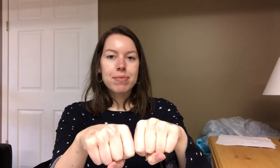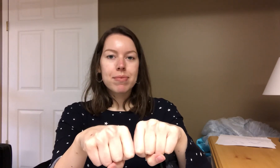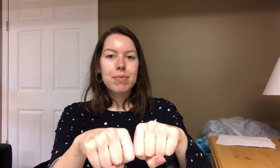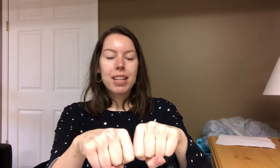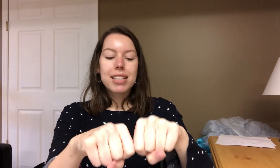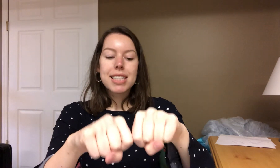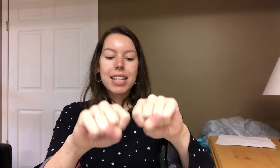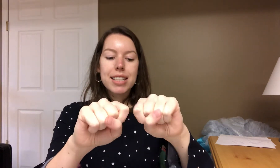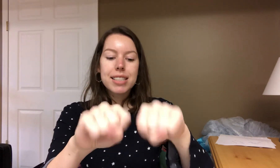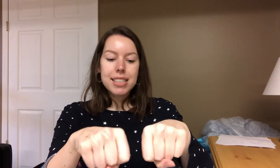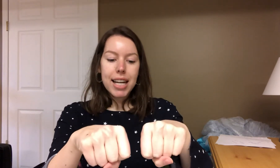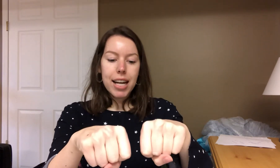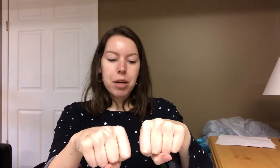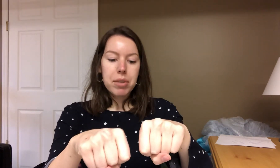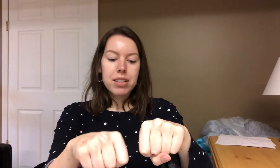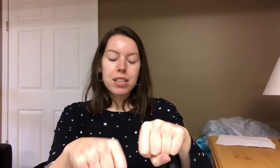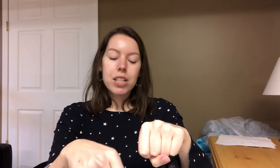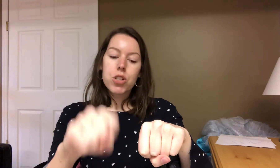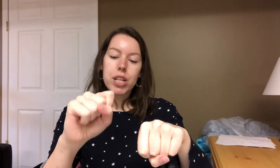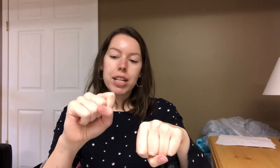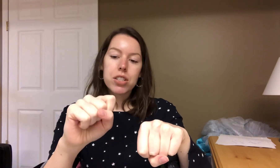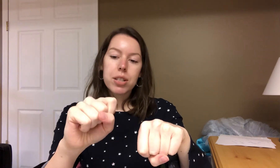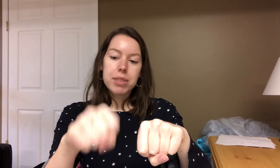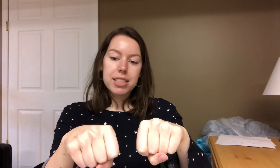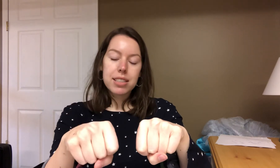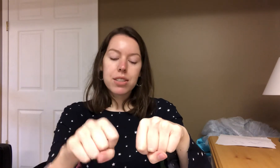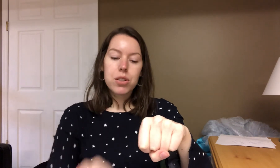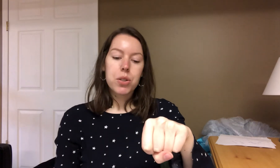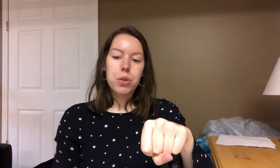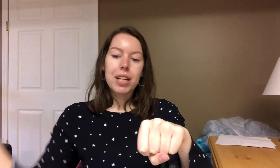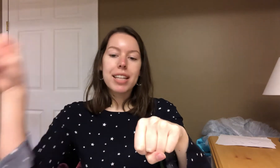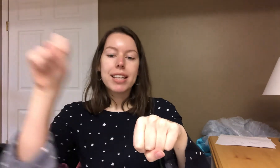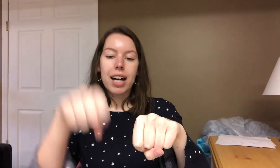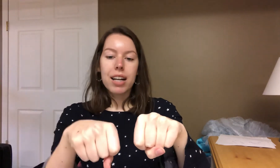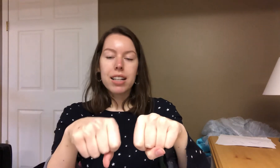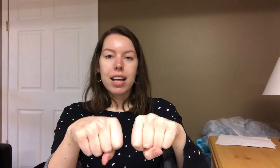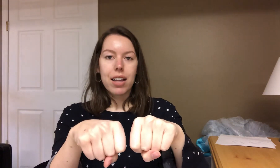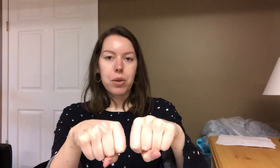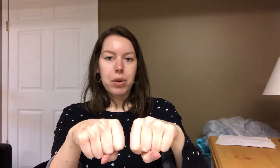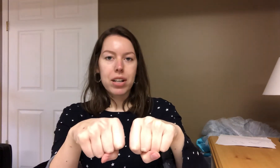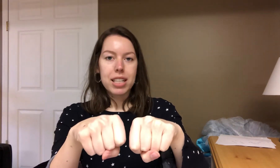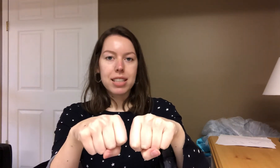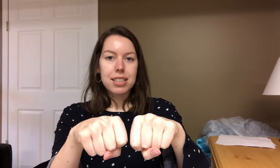Say sam. Say sam. ss to yuh and the word is.